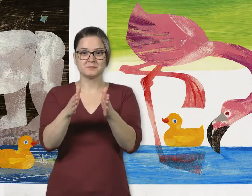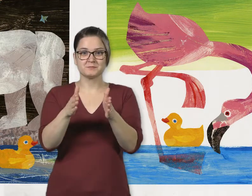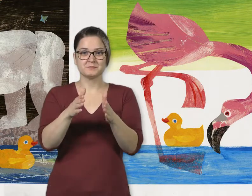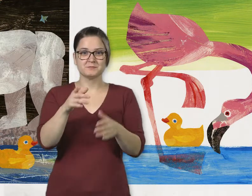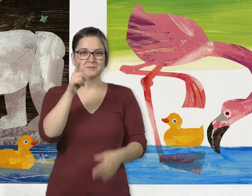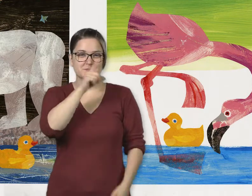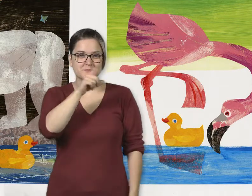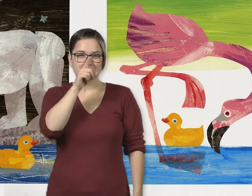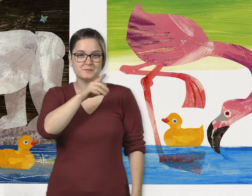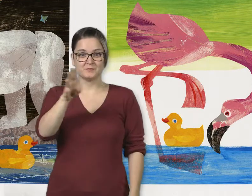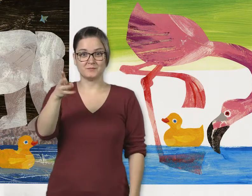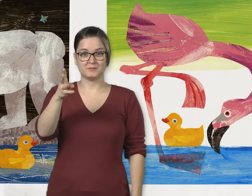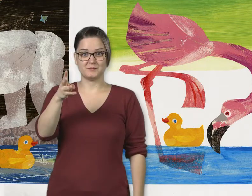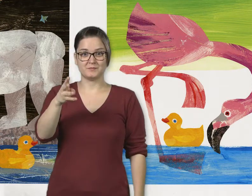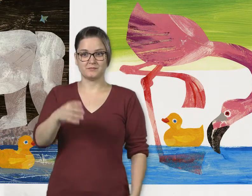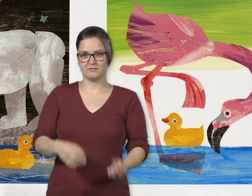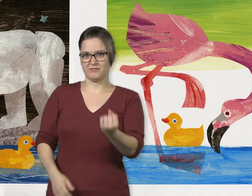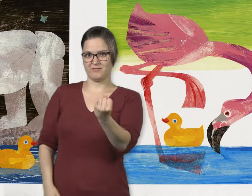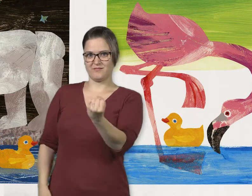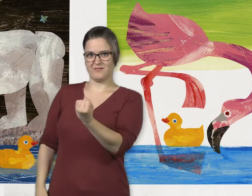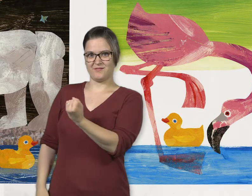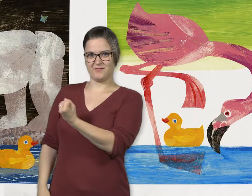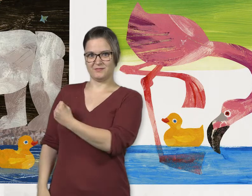The fourth little rubber duck drifts south.